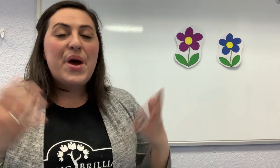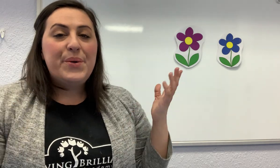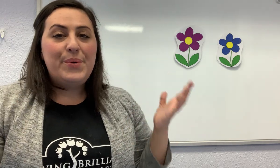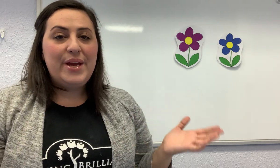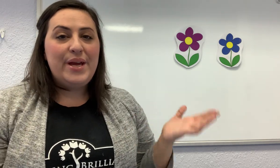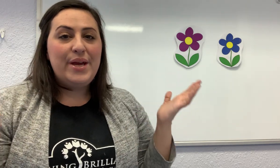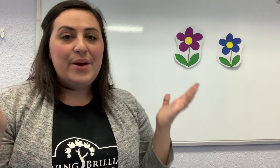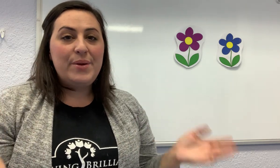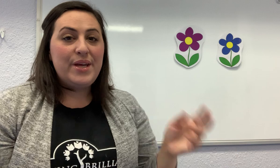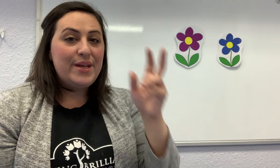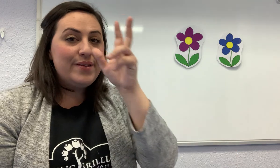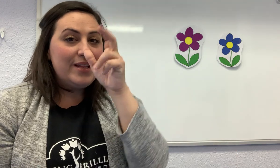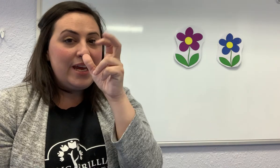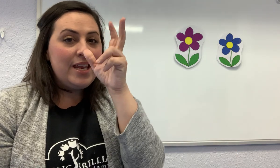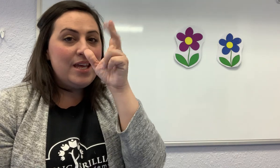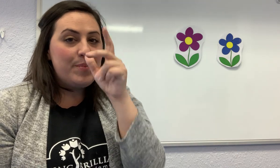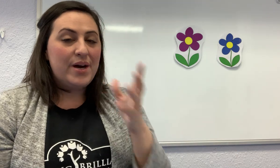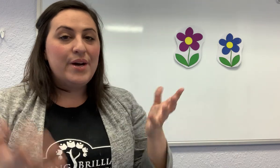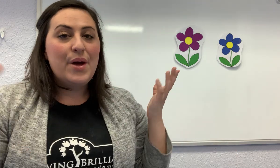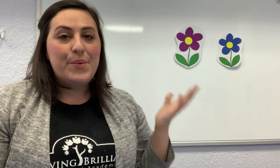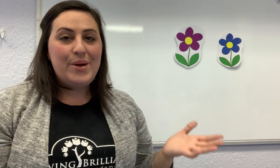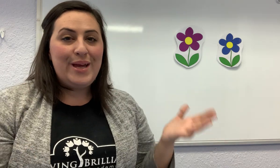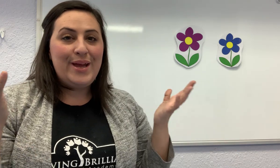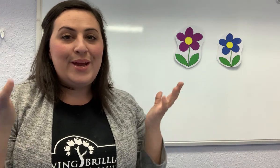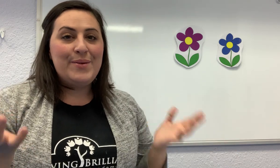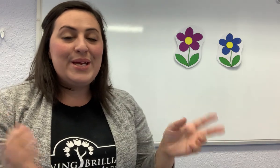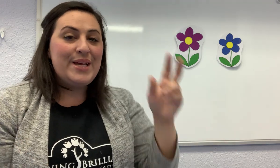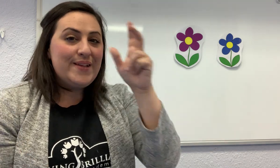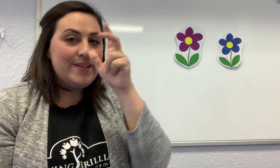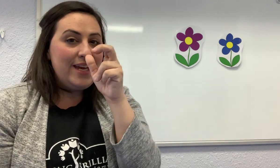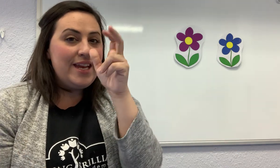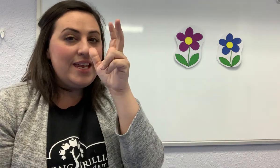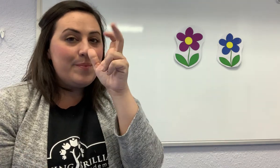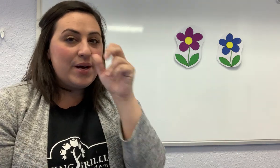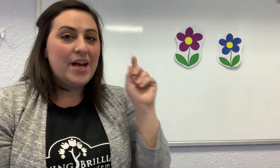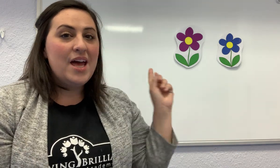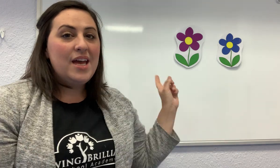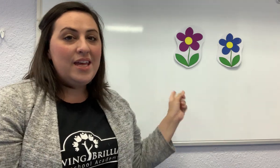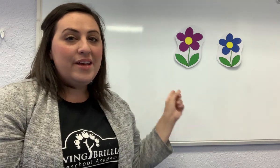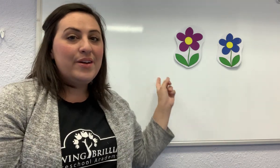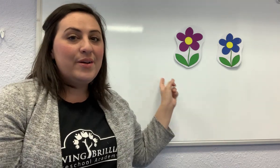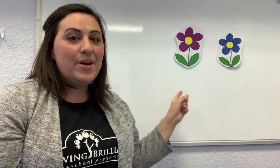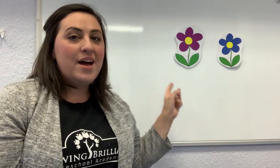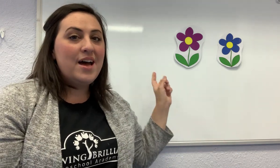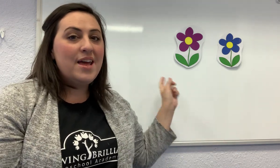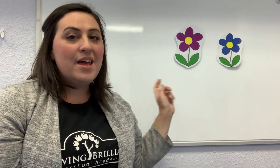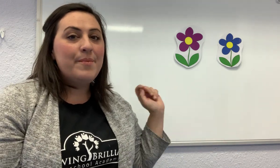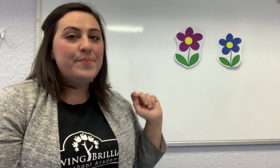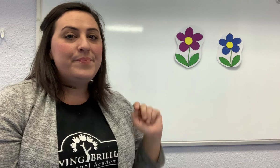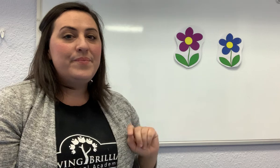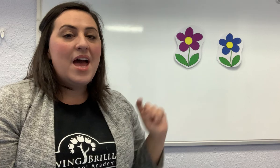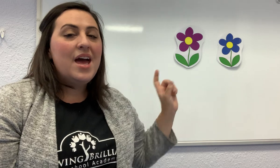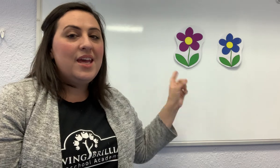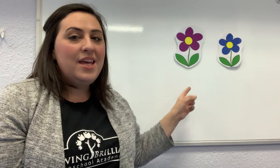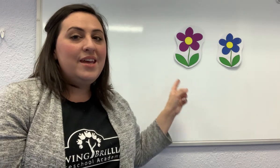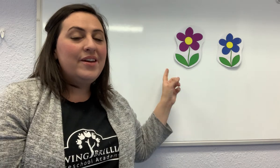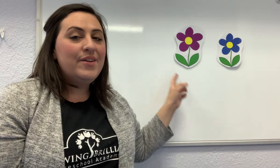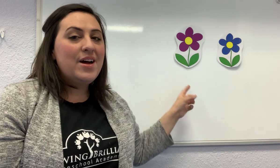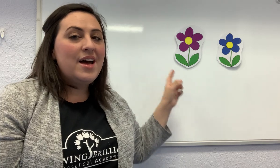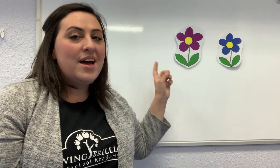Where is ladybug? Where is ladybug? Here I am. Here I